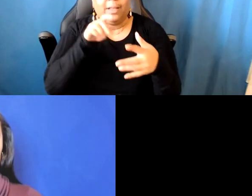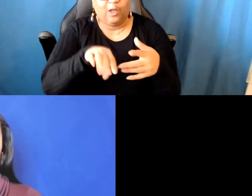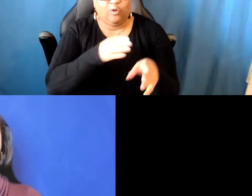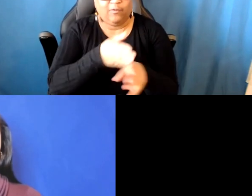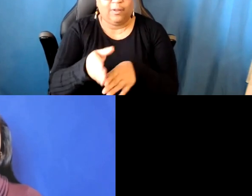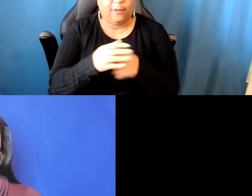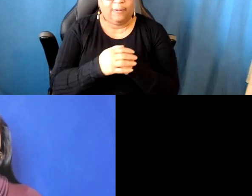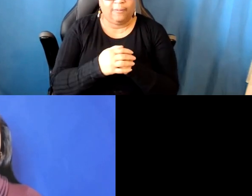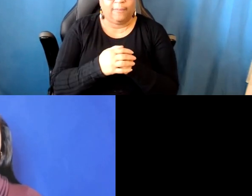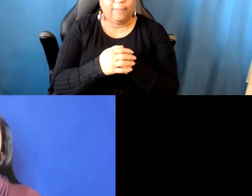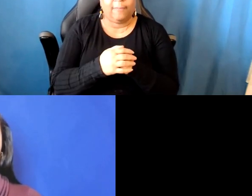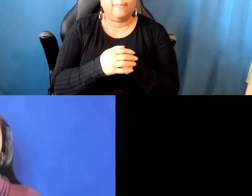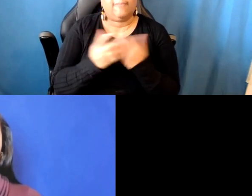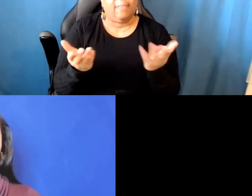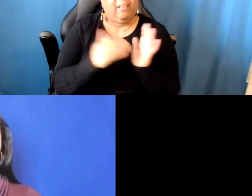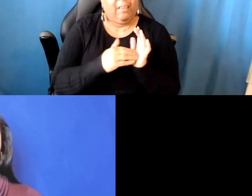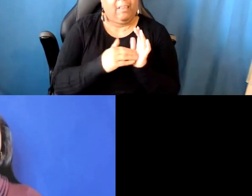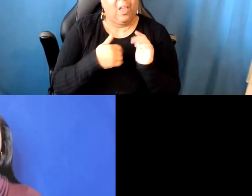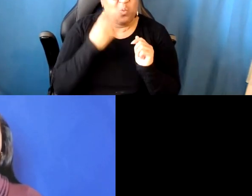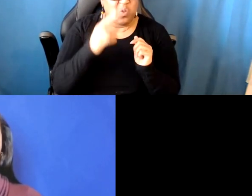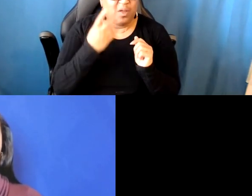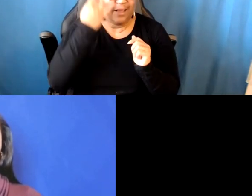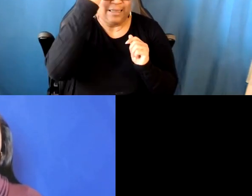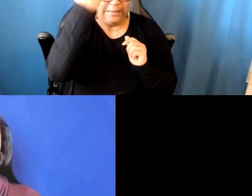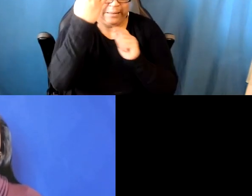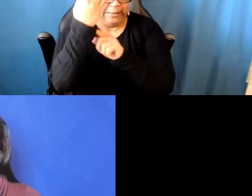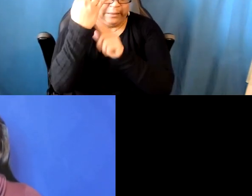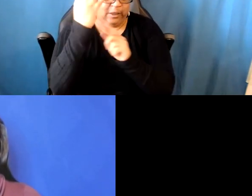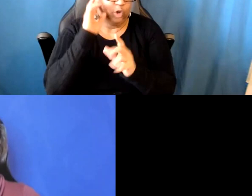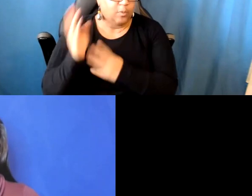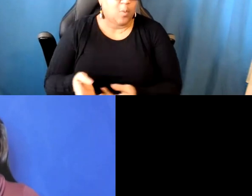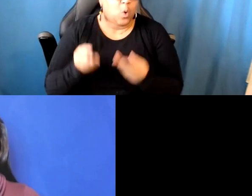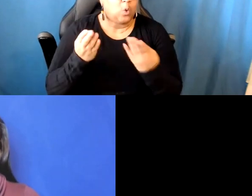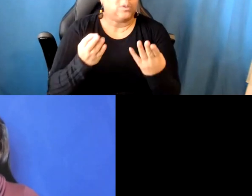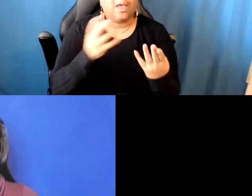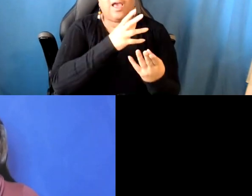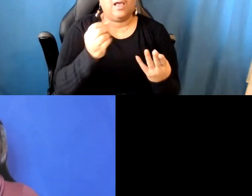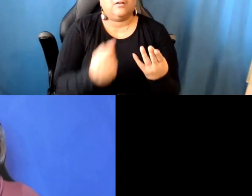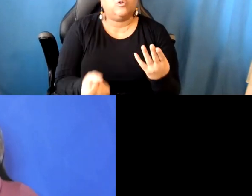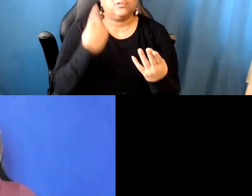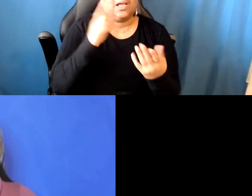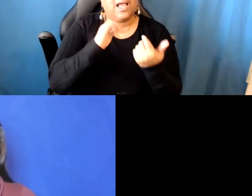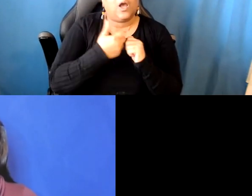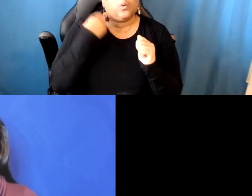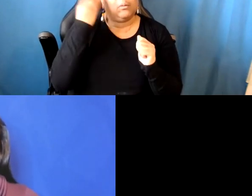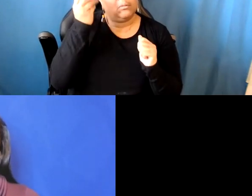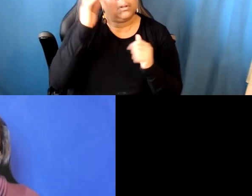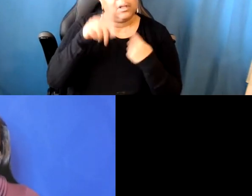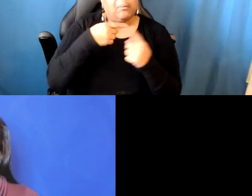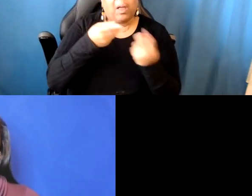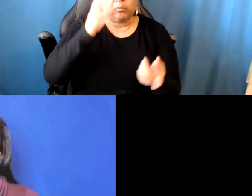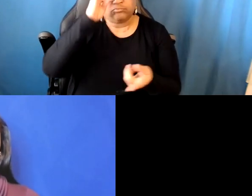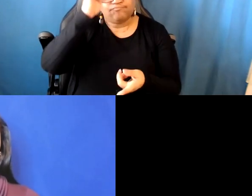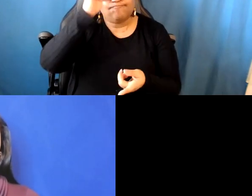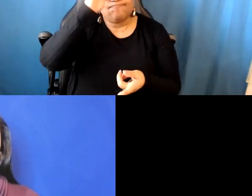look at the, again, sort of idea that you're proposing and to also better understand how you're thinking about innovation. Right.